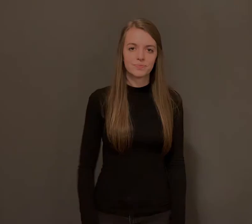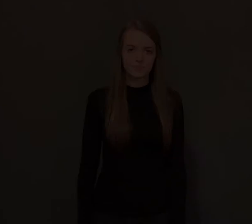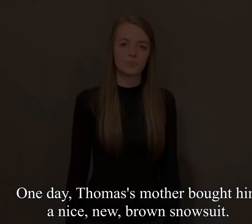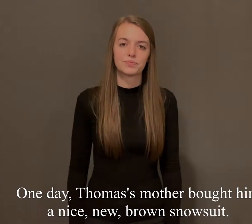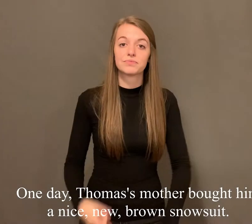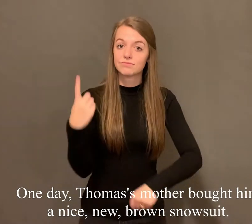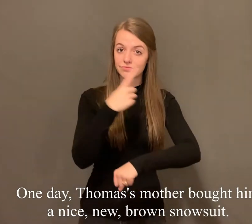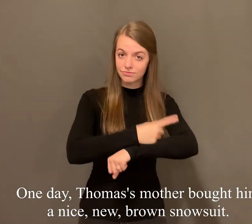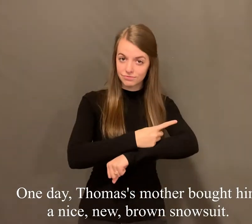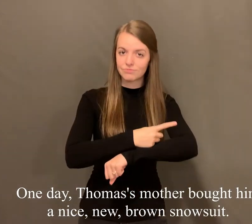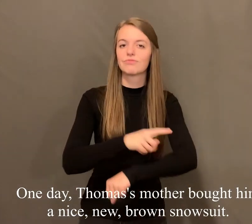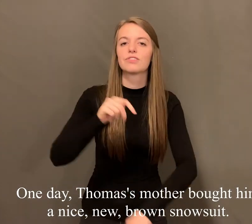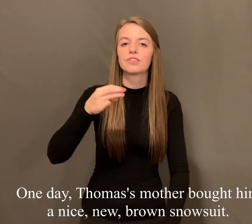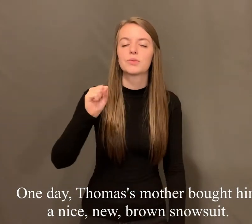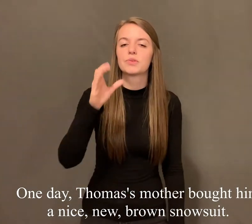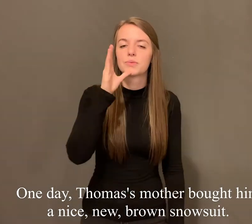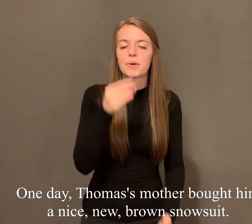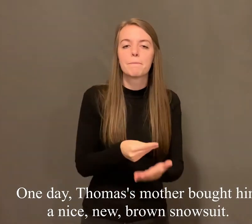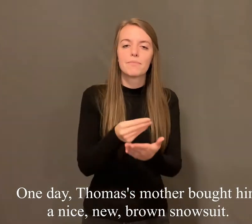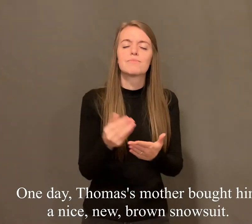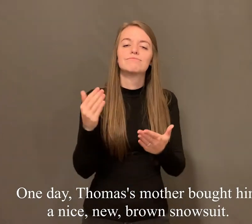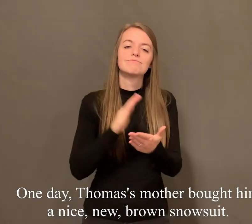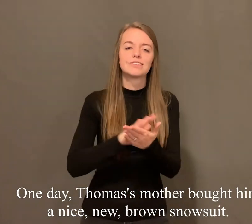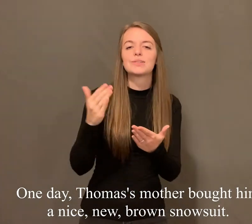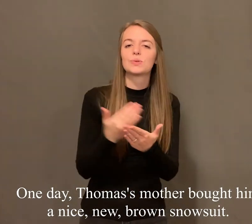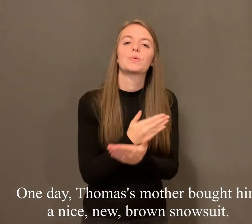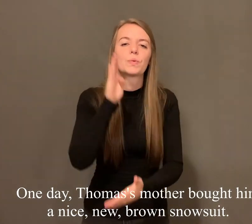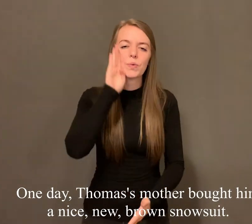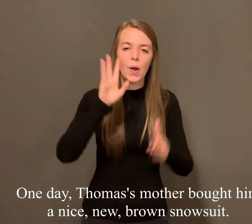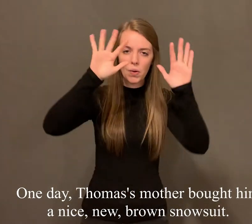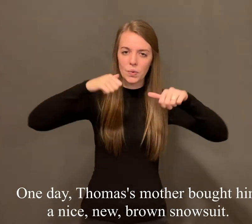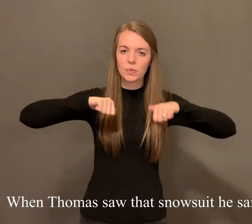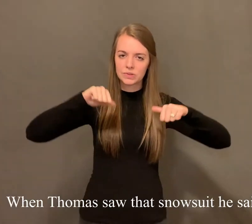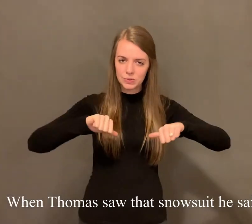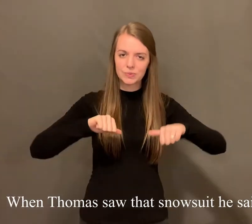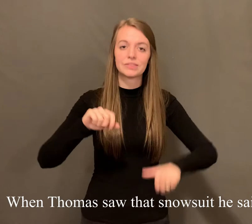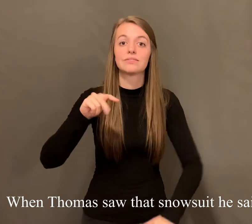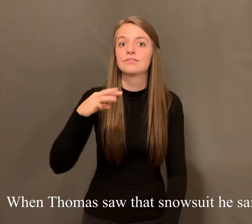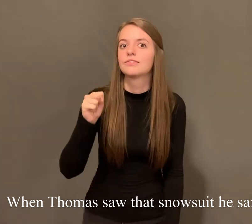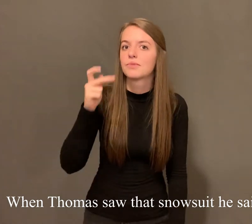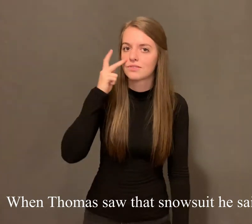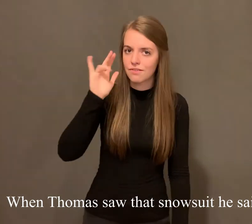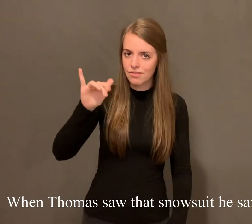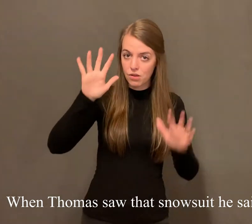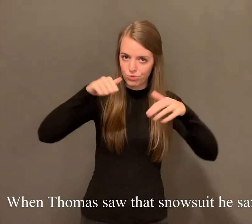one day thomas's mother bought him a nice new brown snowsuit when thomas saw that snowsuit he said